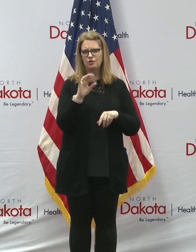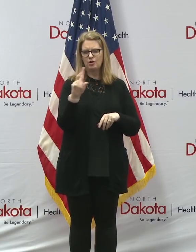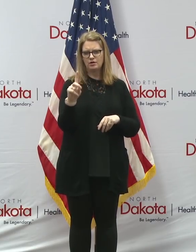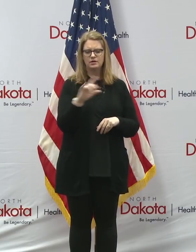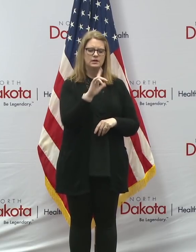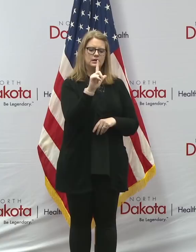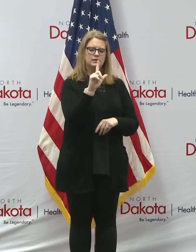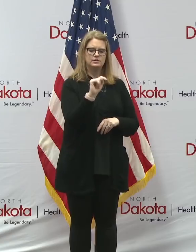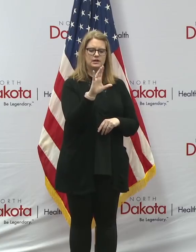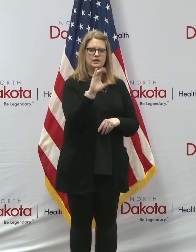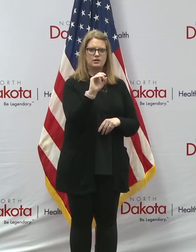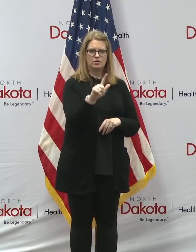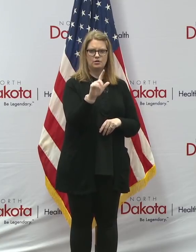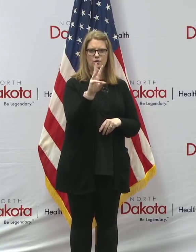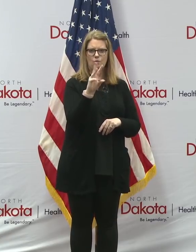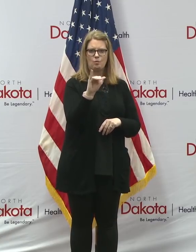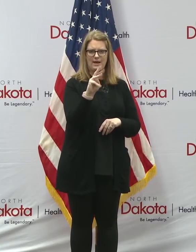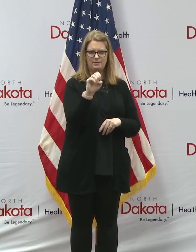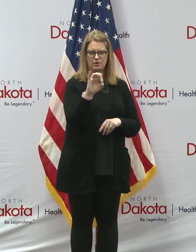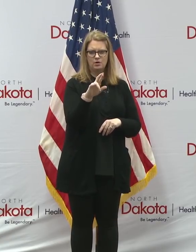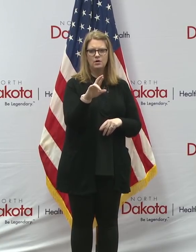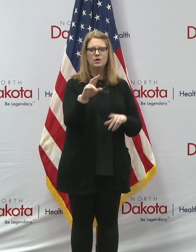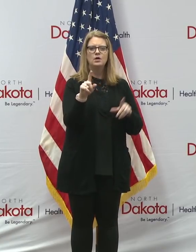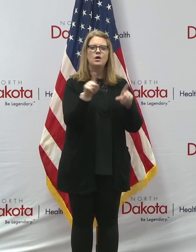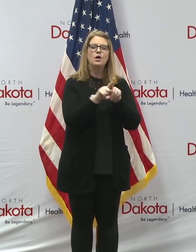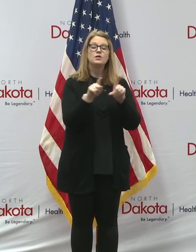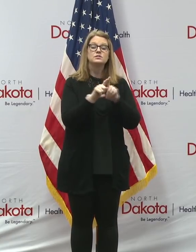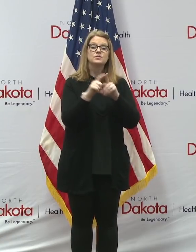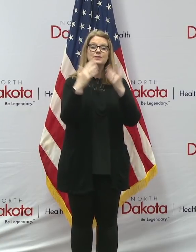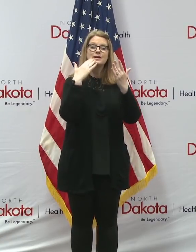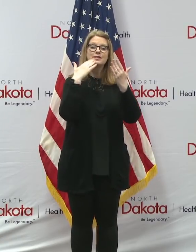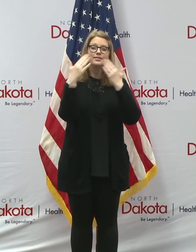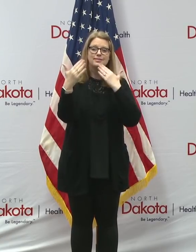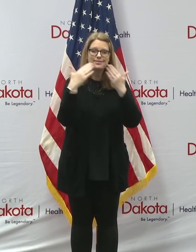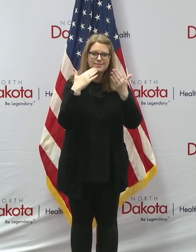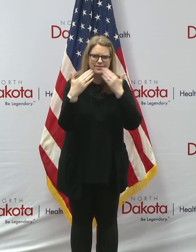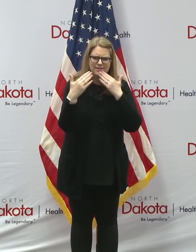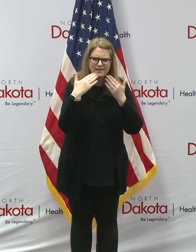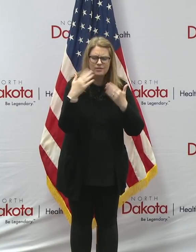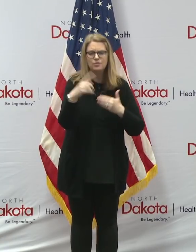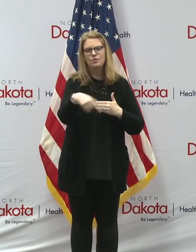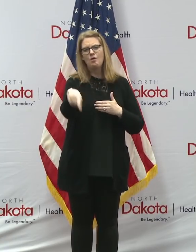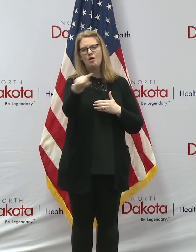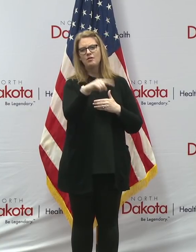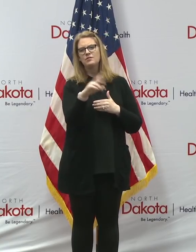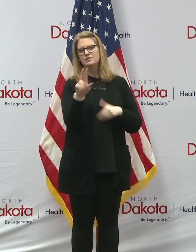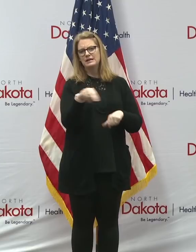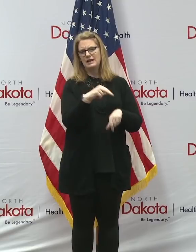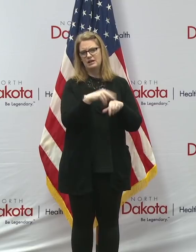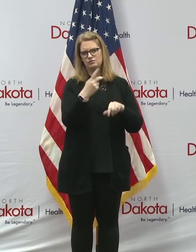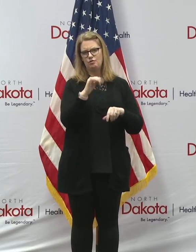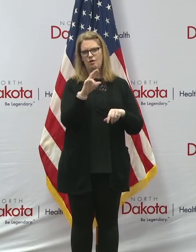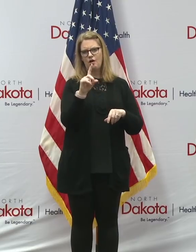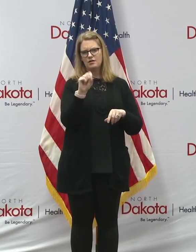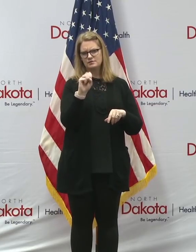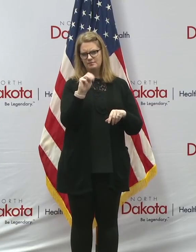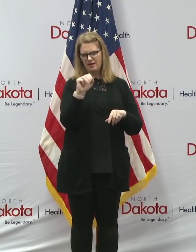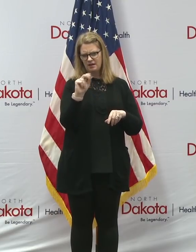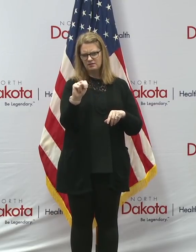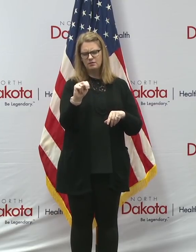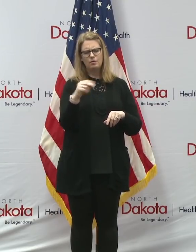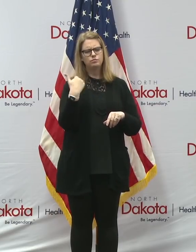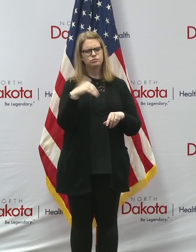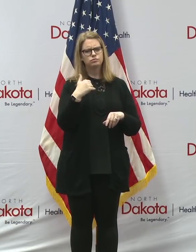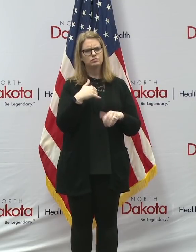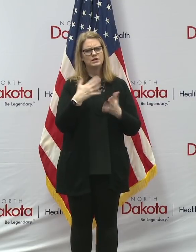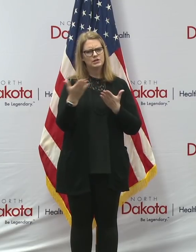Colonel Wymer comes up here, we also say thank you to all of those National Guardsmen who have always served our state